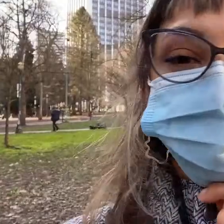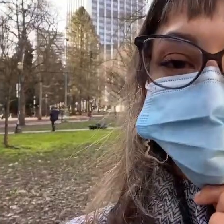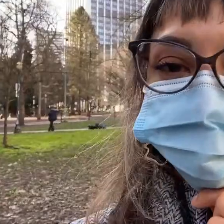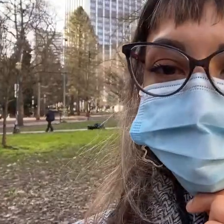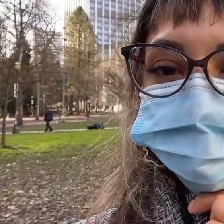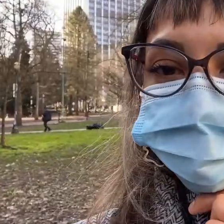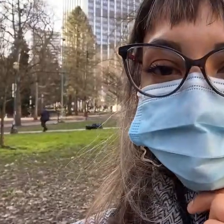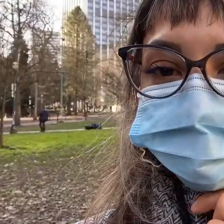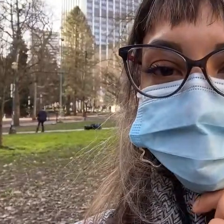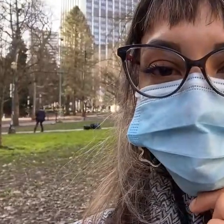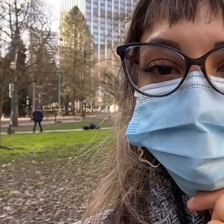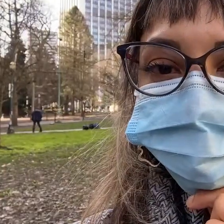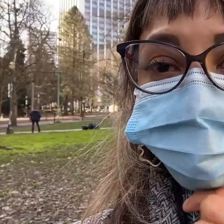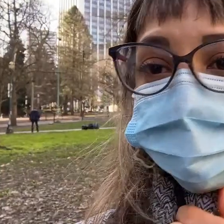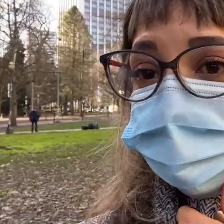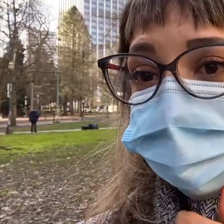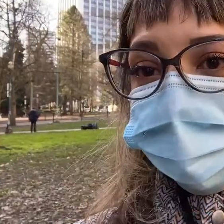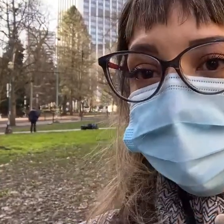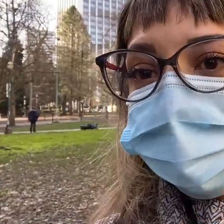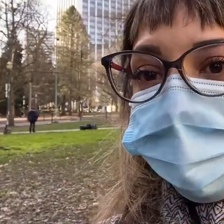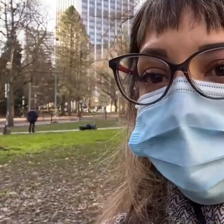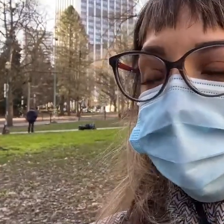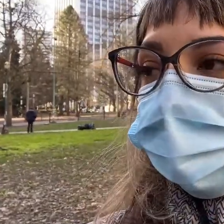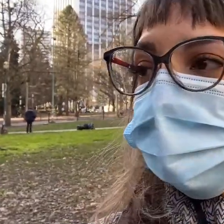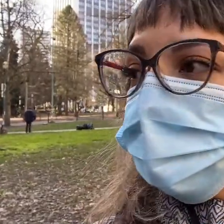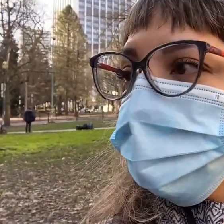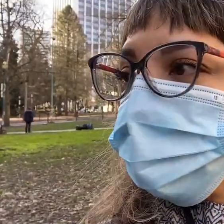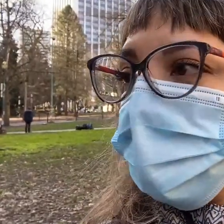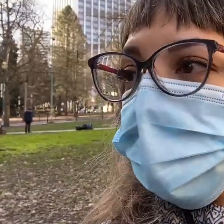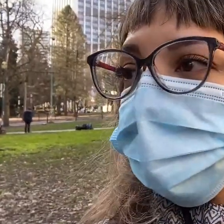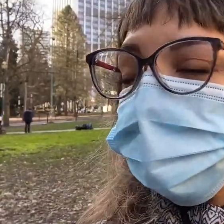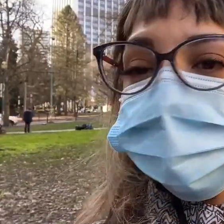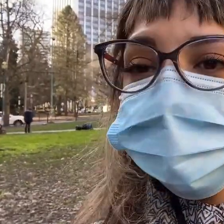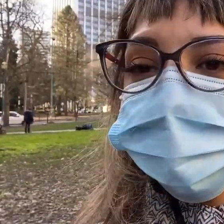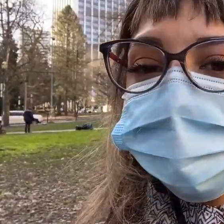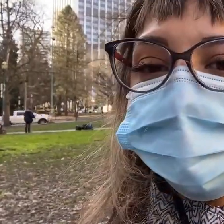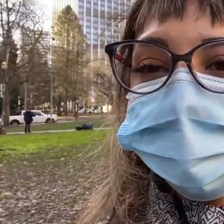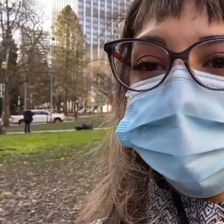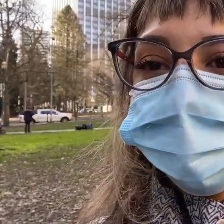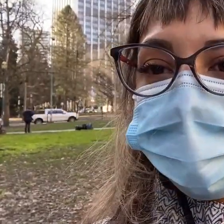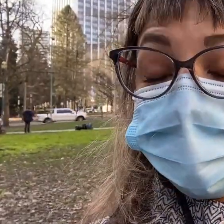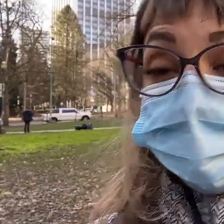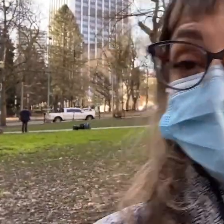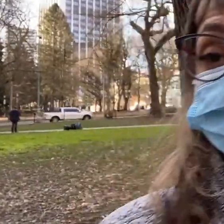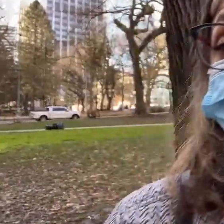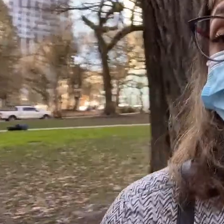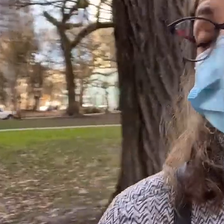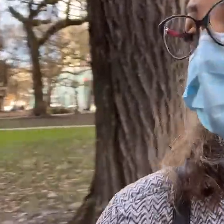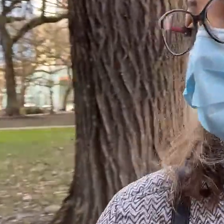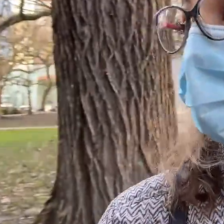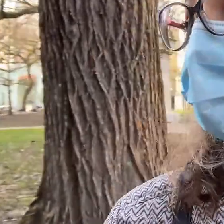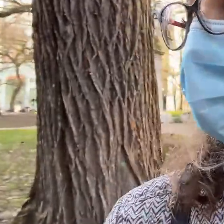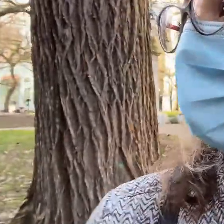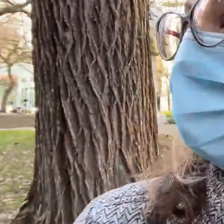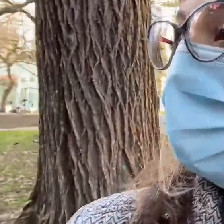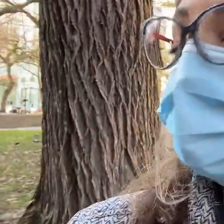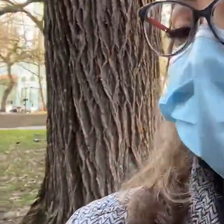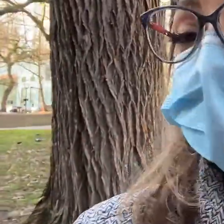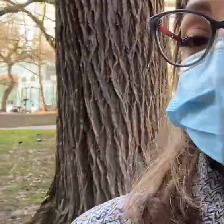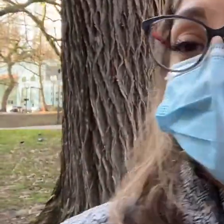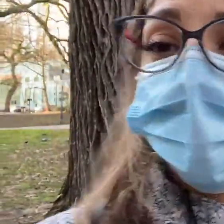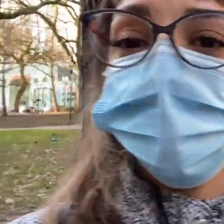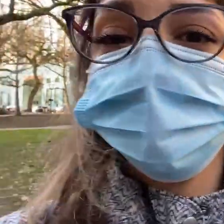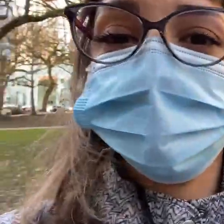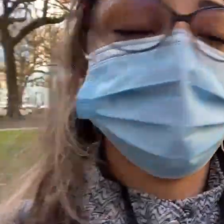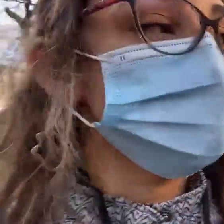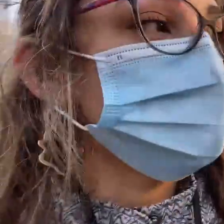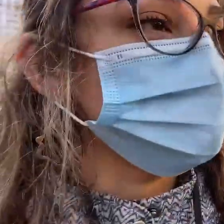super interesting information to me anyway um i seem to believe that the uh gas